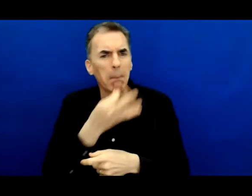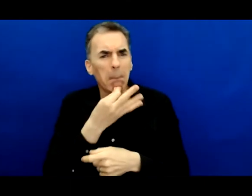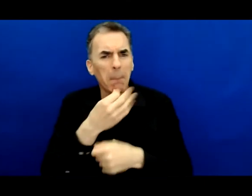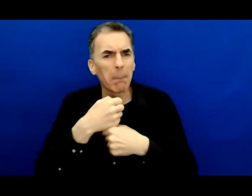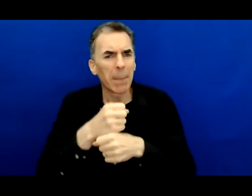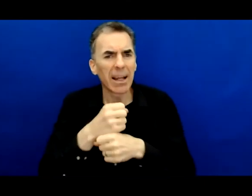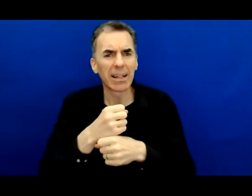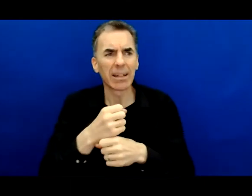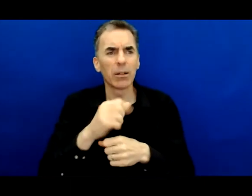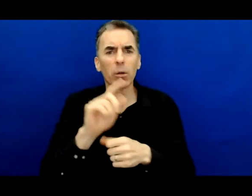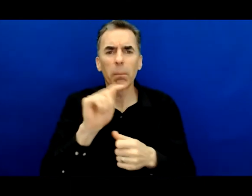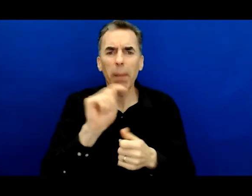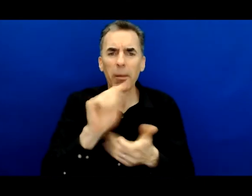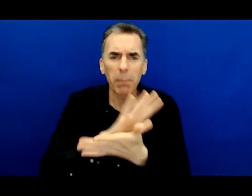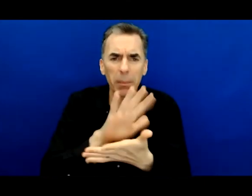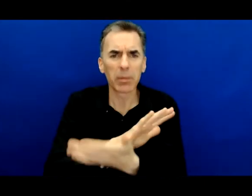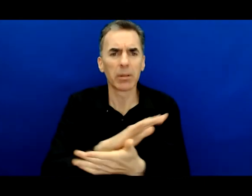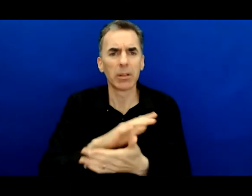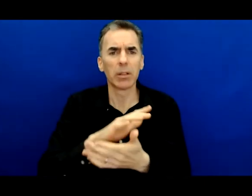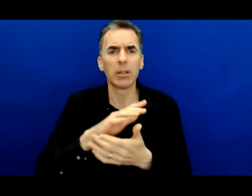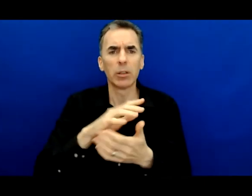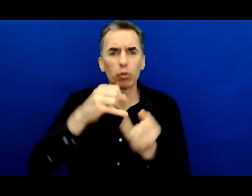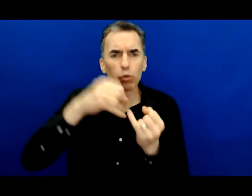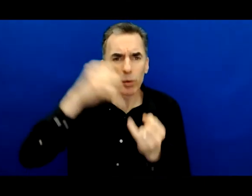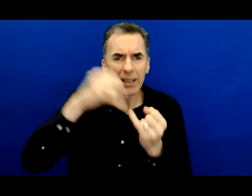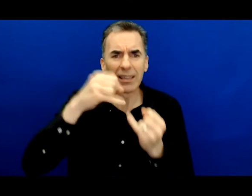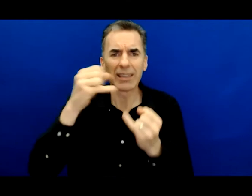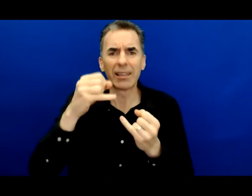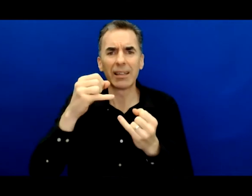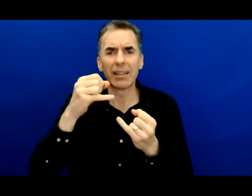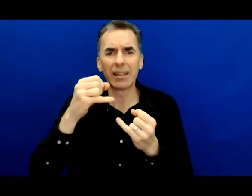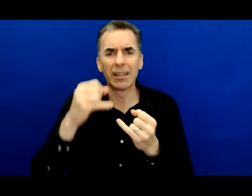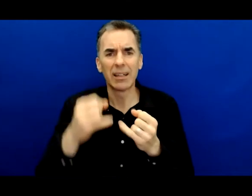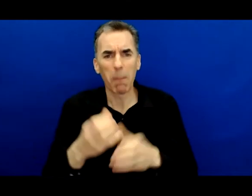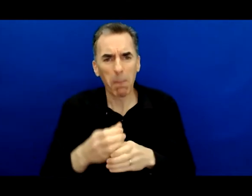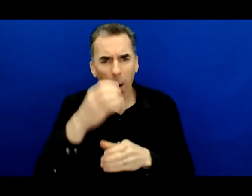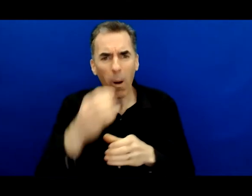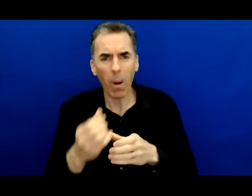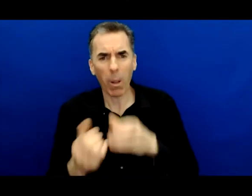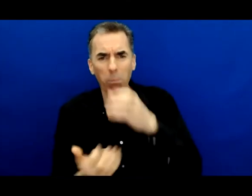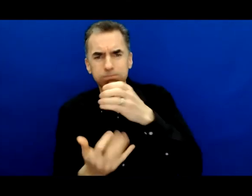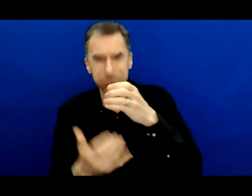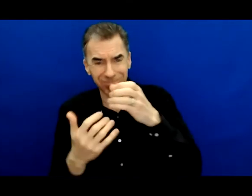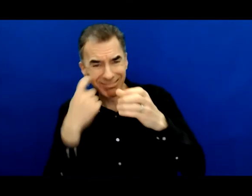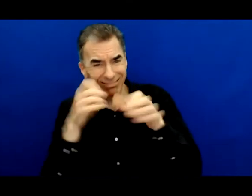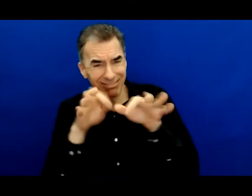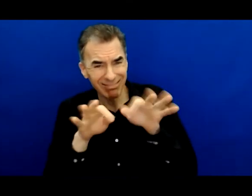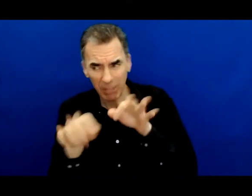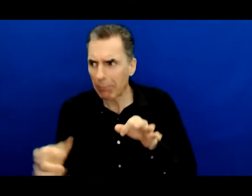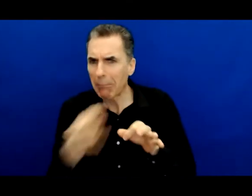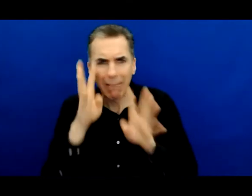toilet paper, and a pencil. This is, by the lights of any sober person's thinking, a feat of remarkable innovation.